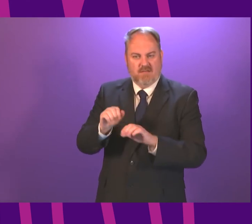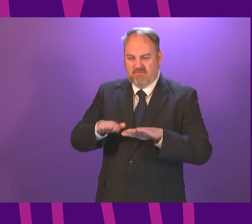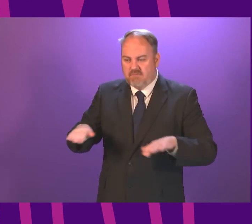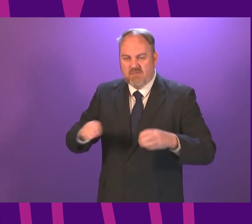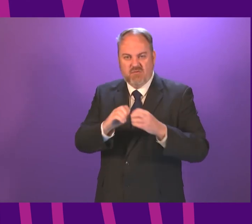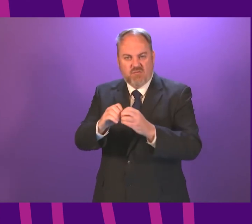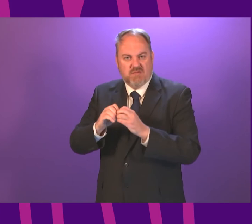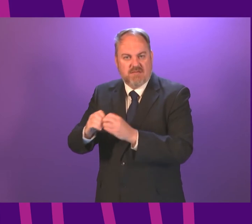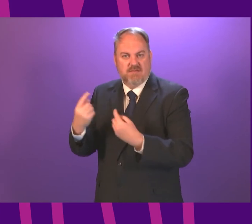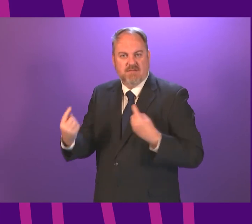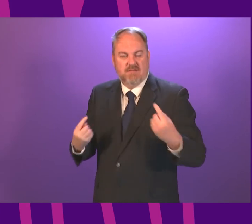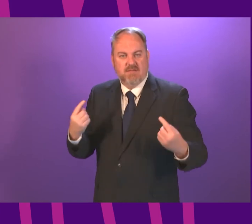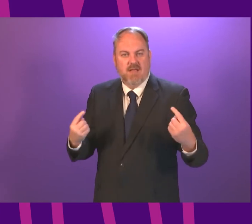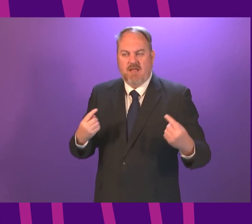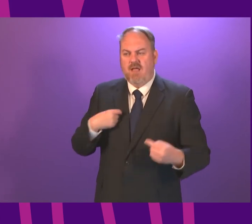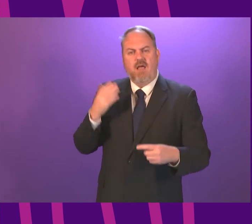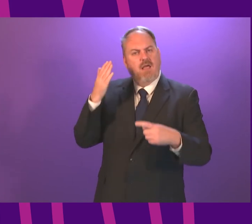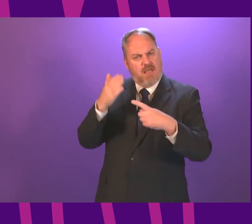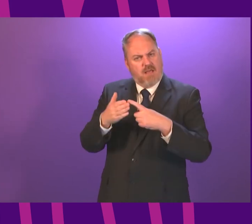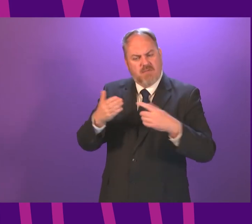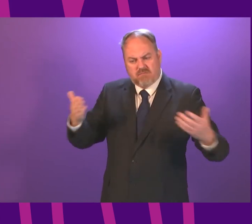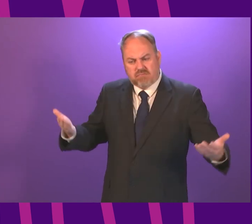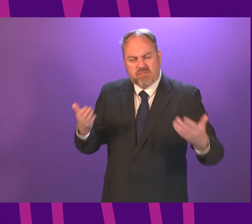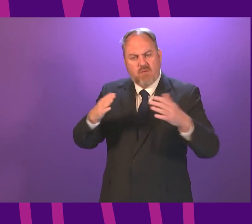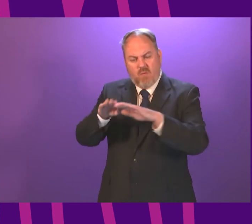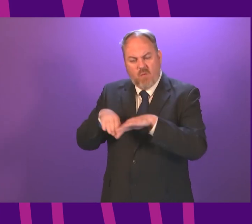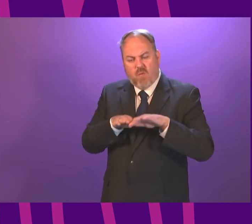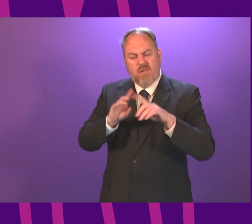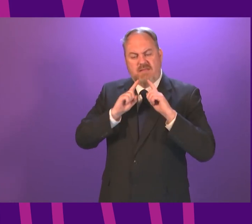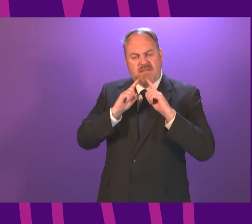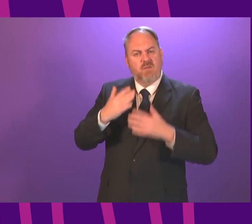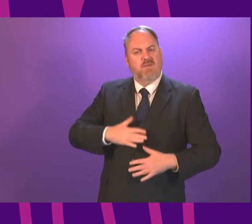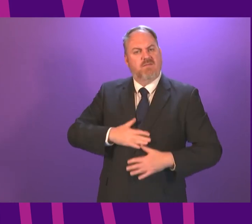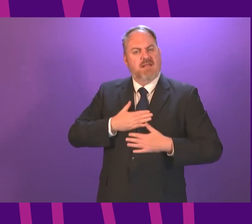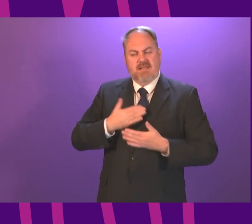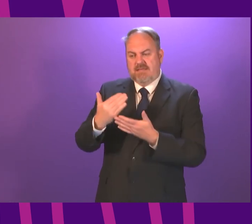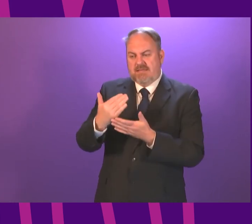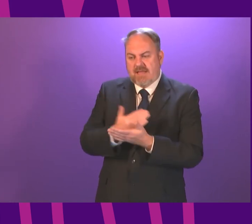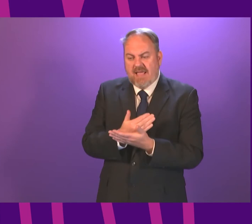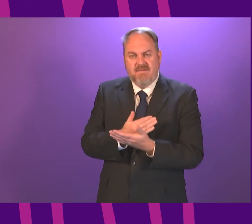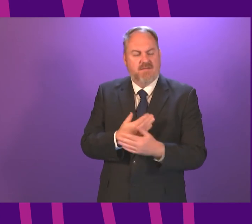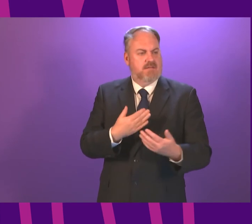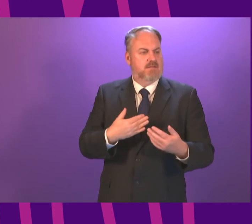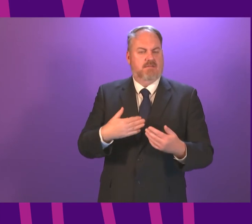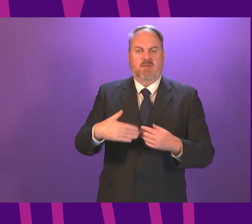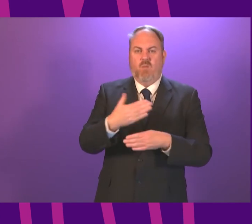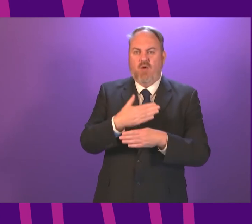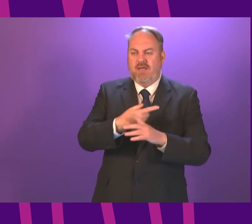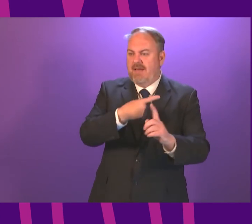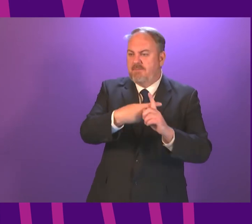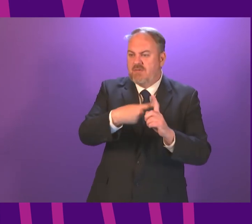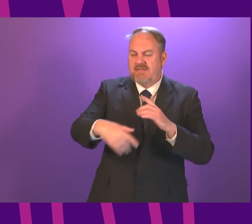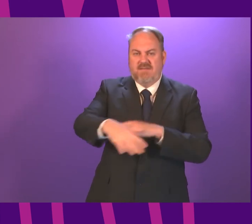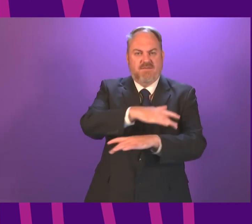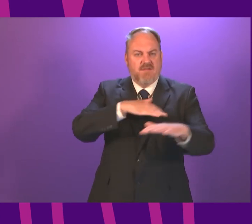pressure on schools and on all teachers at all times to work in a safe, positive, respectful and supportive environment. We have already